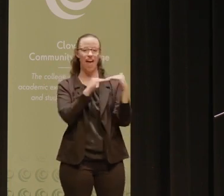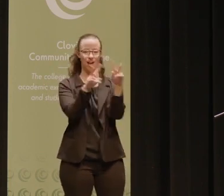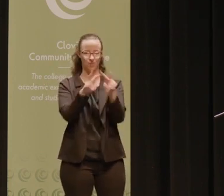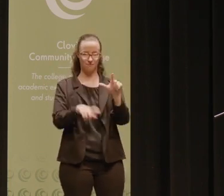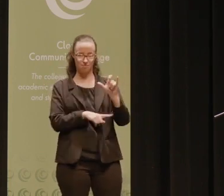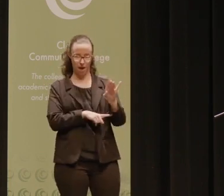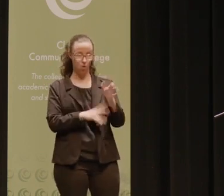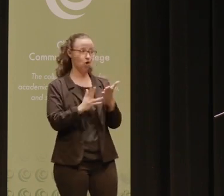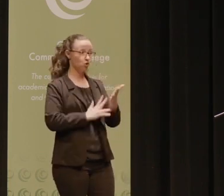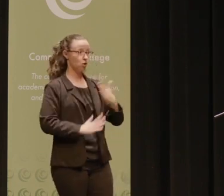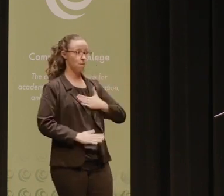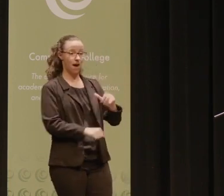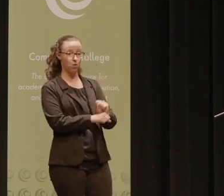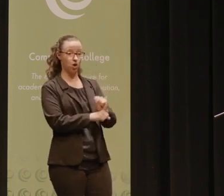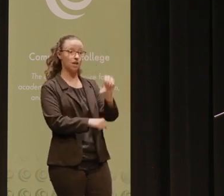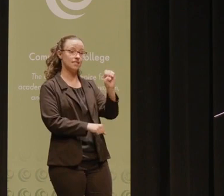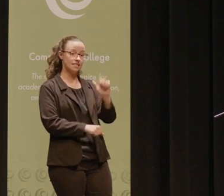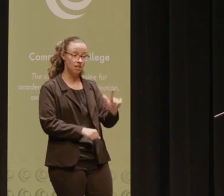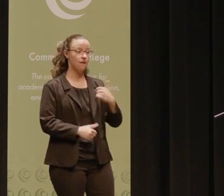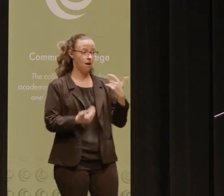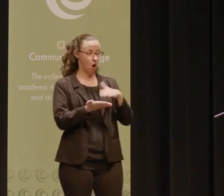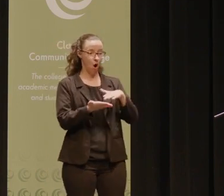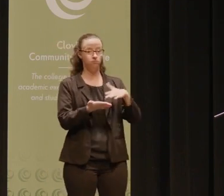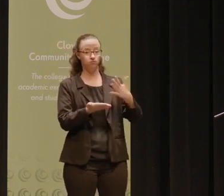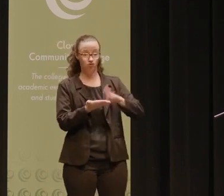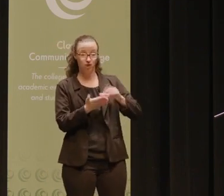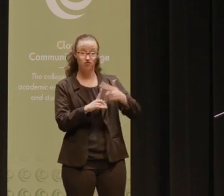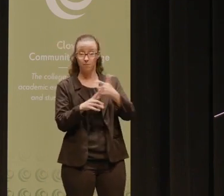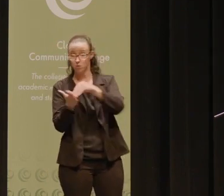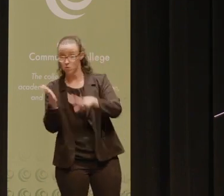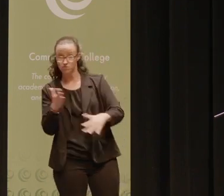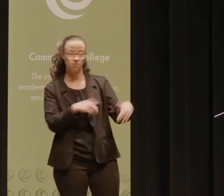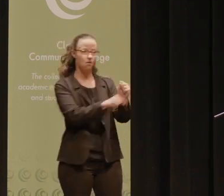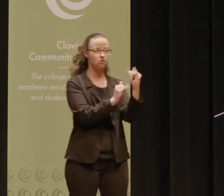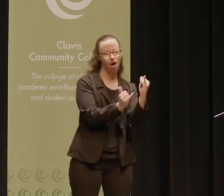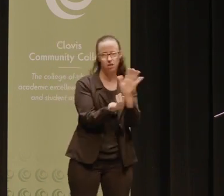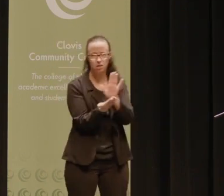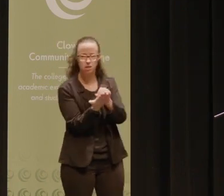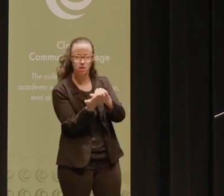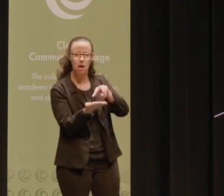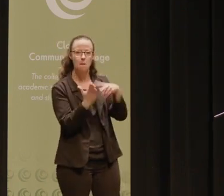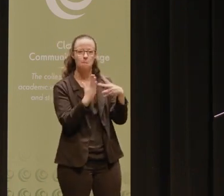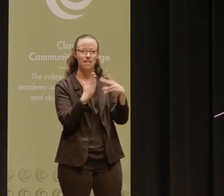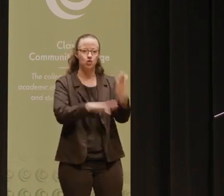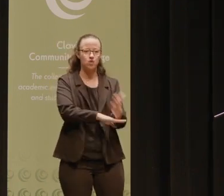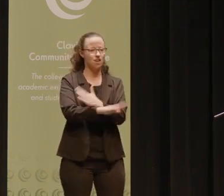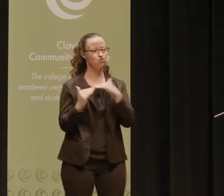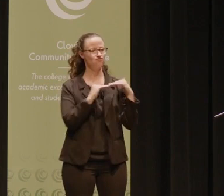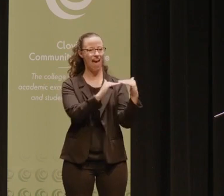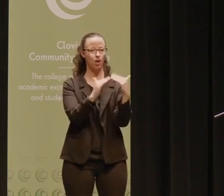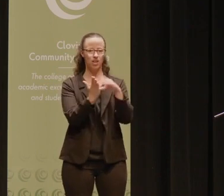through my work at SEAL, I've had the opportunity to learn from students and colleagues about what does it really take to advance equity and student